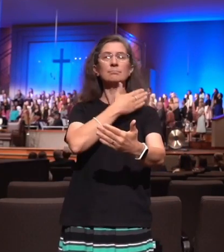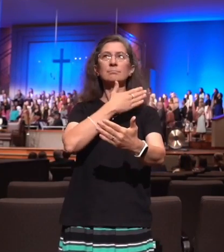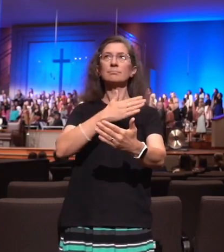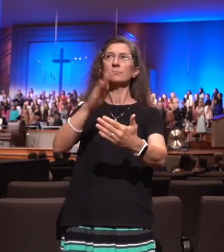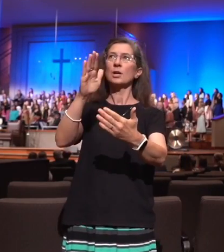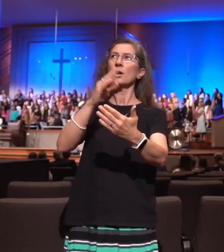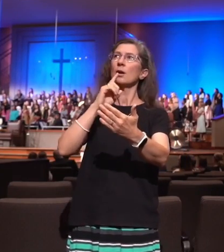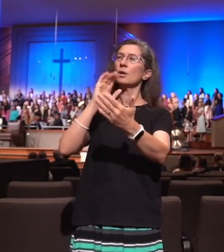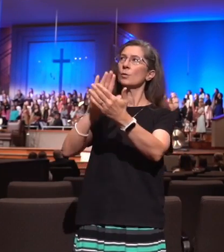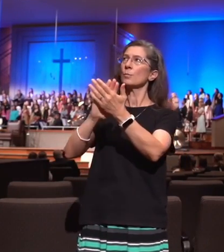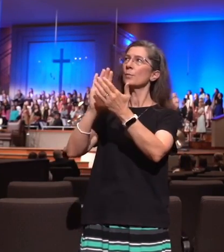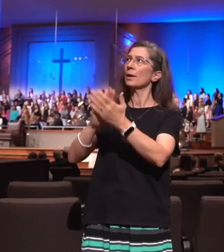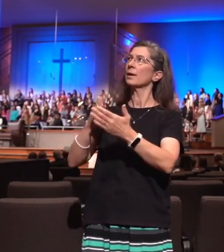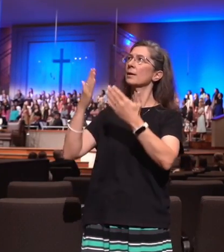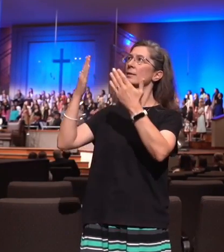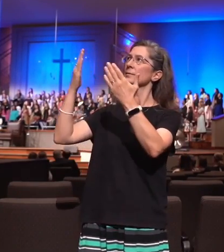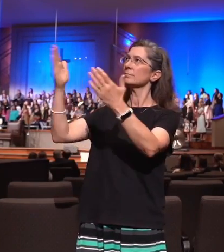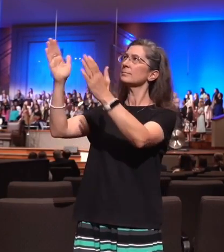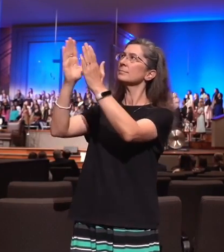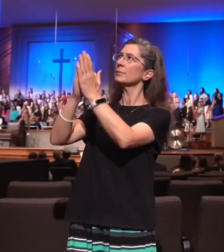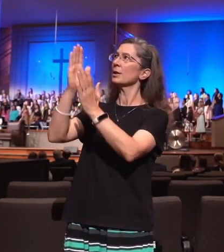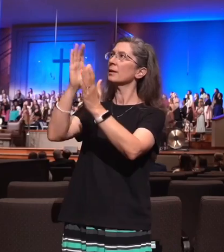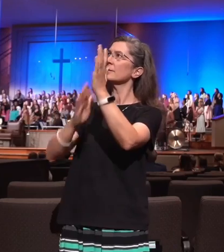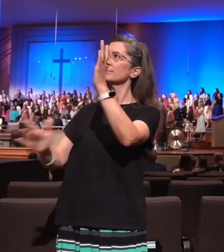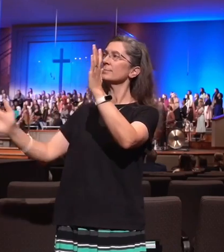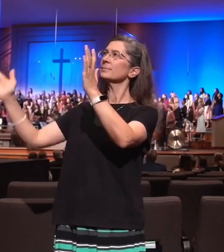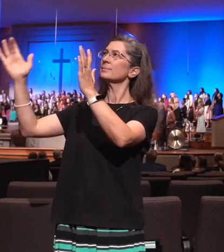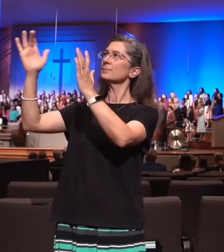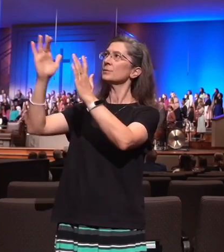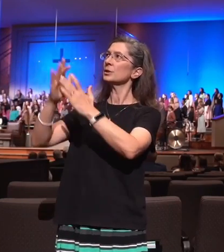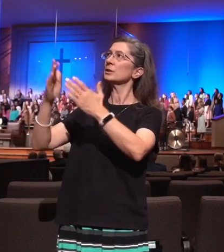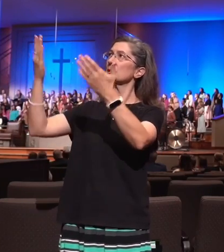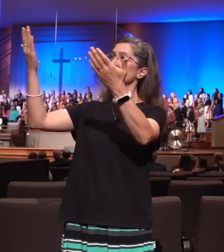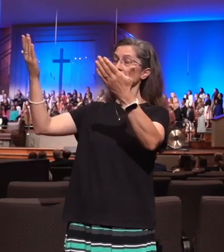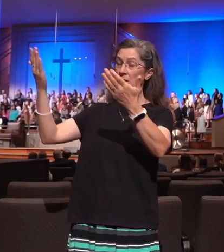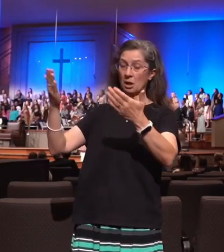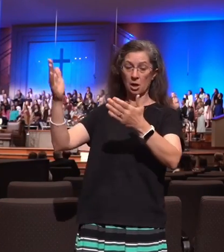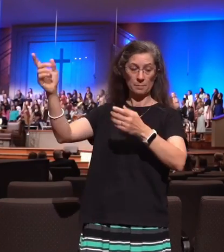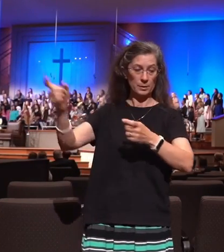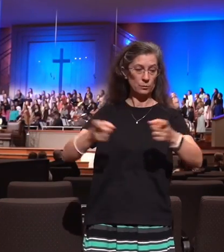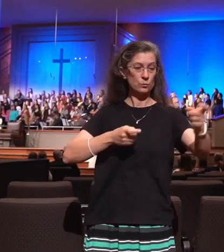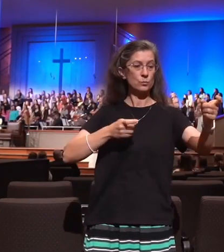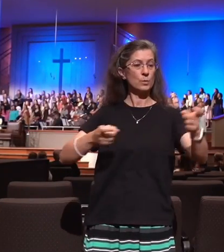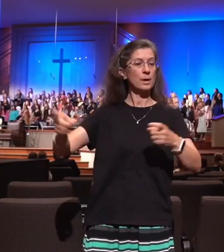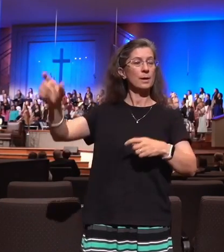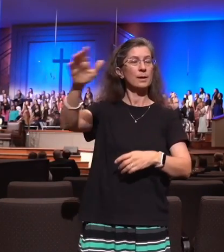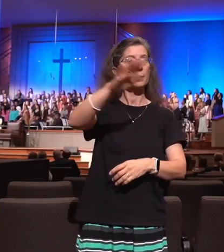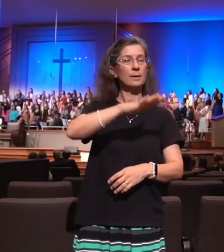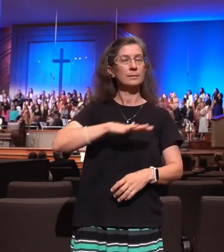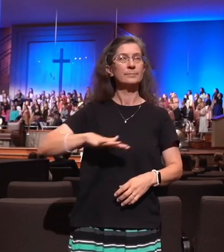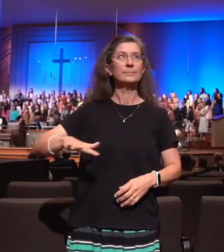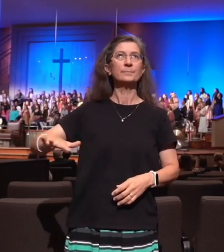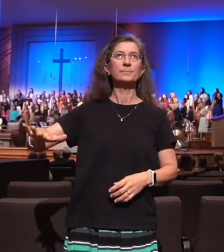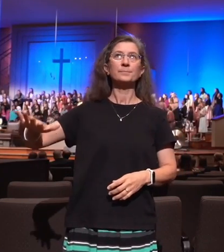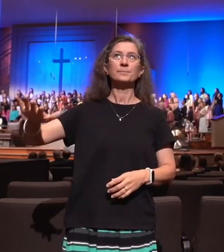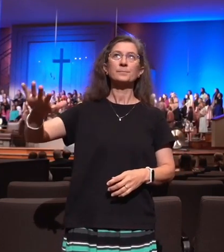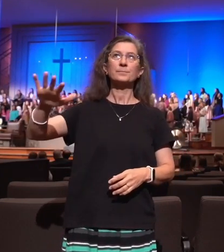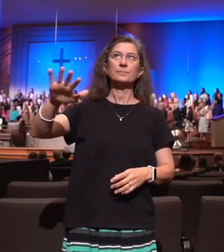invite the King of heaven to come and take his place. With every